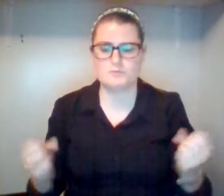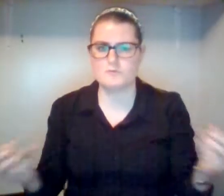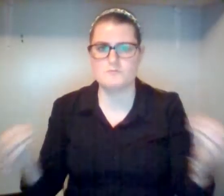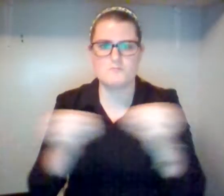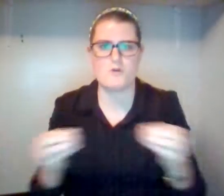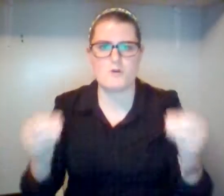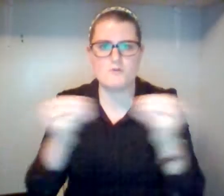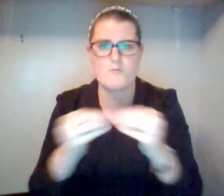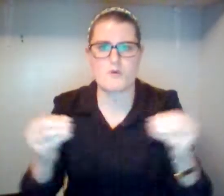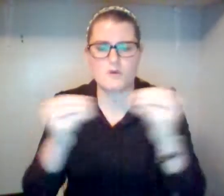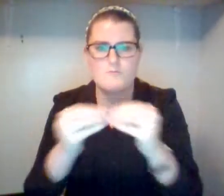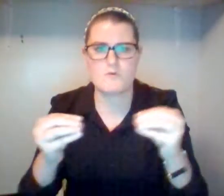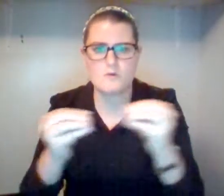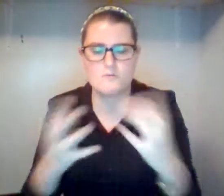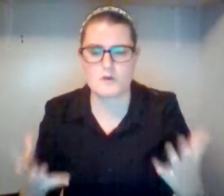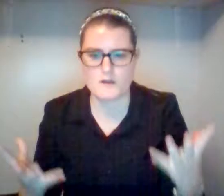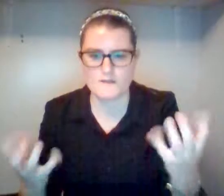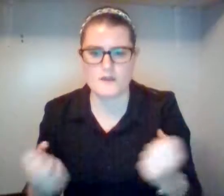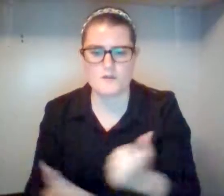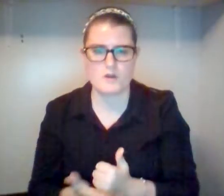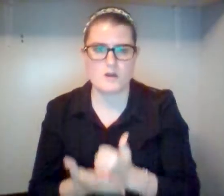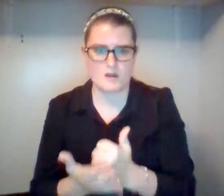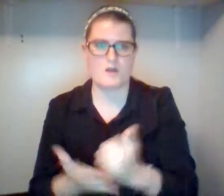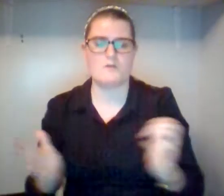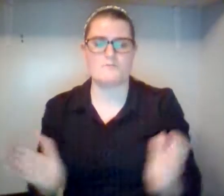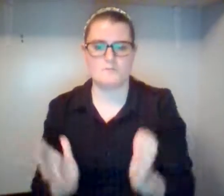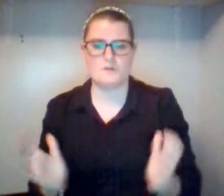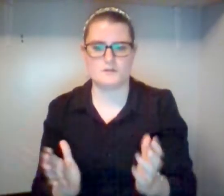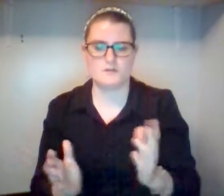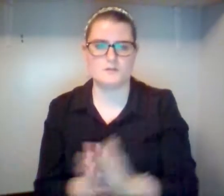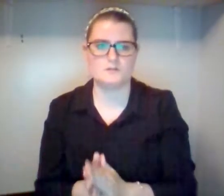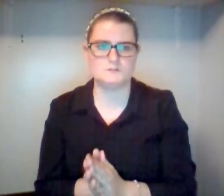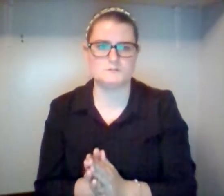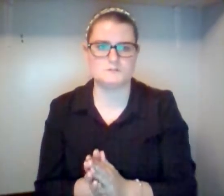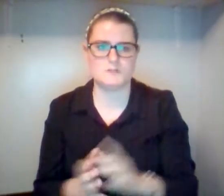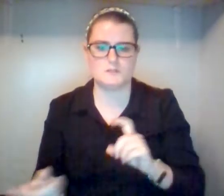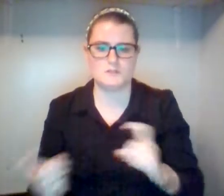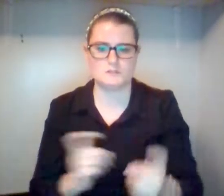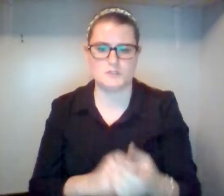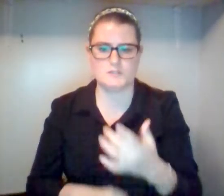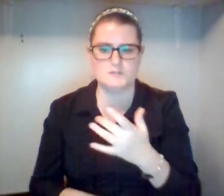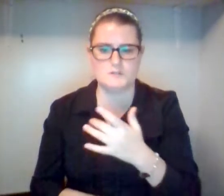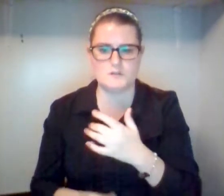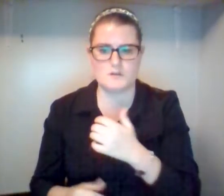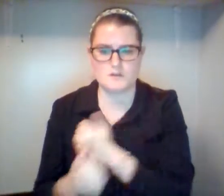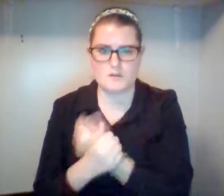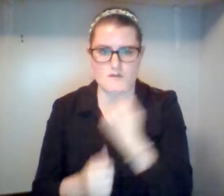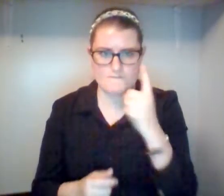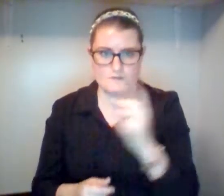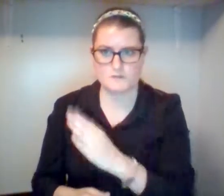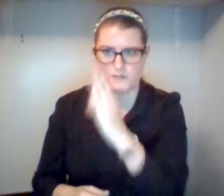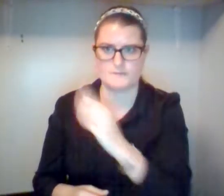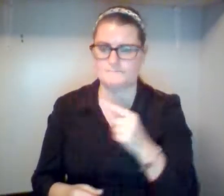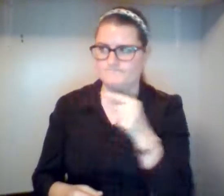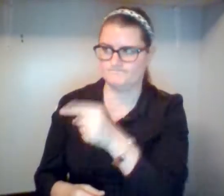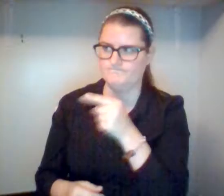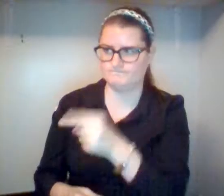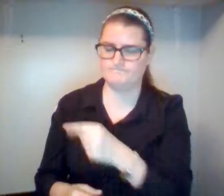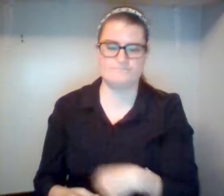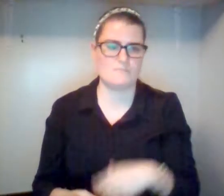balanced counsel, Pastor John. Thank you. And thank you for the perceptive question, Jarrah. Appreciate it. Well, the refugee crisis is in the